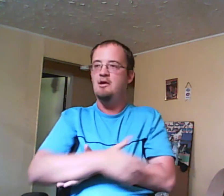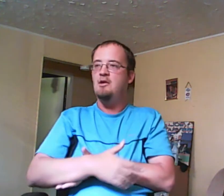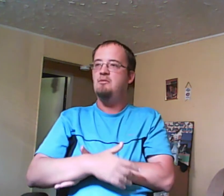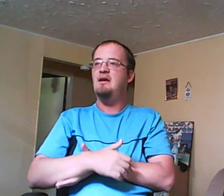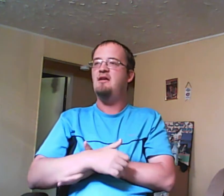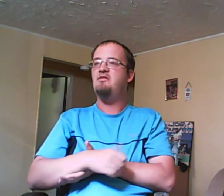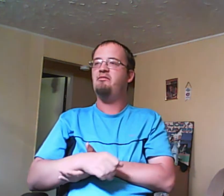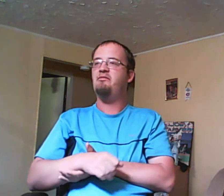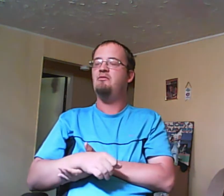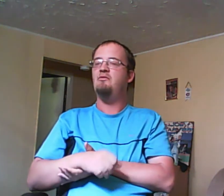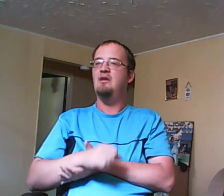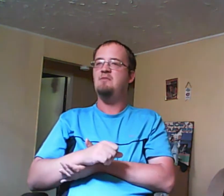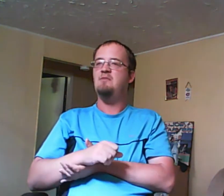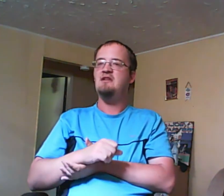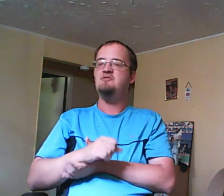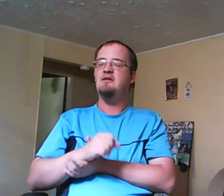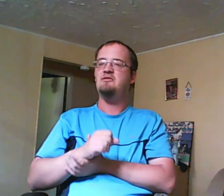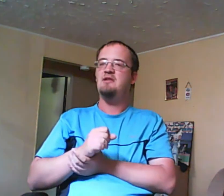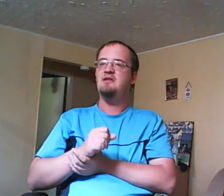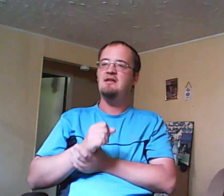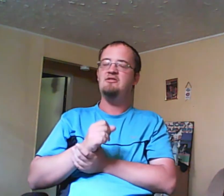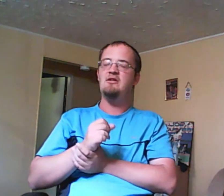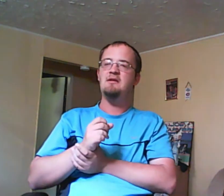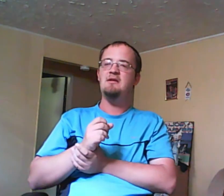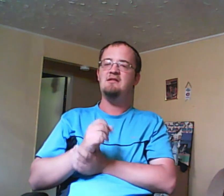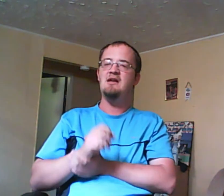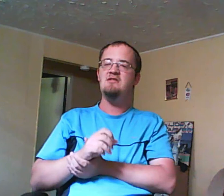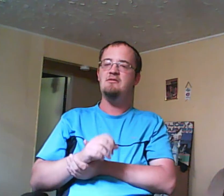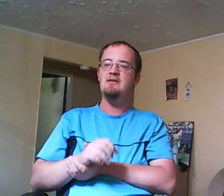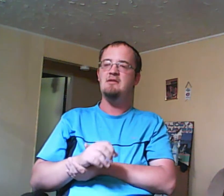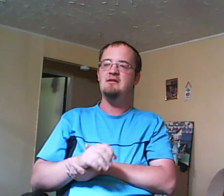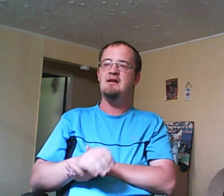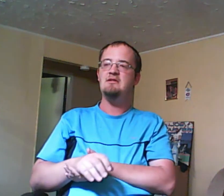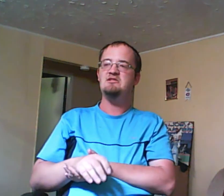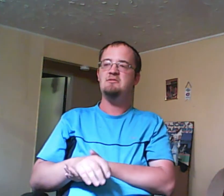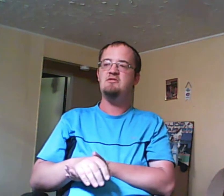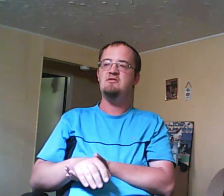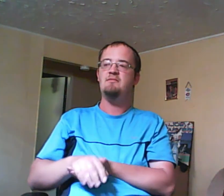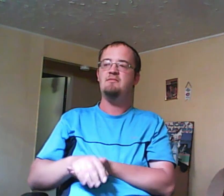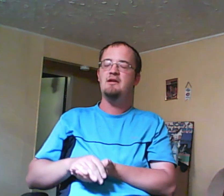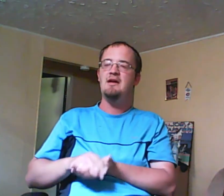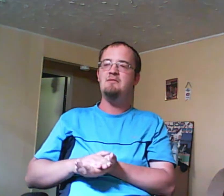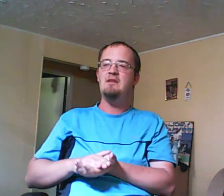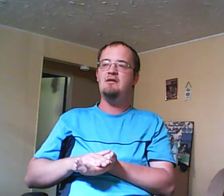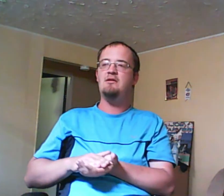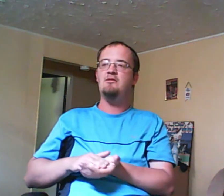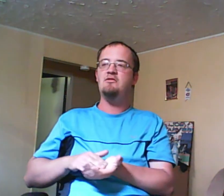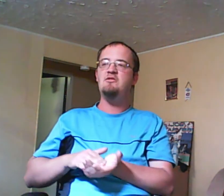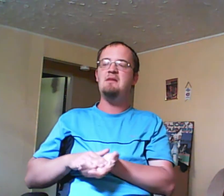Miles was bisexual he liked girls but he liked guys too he wanted to have a relationship with Tristan and soon to be Mayor Hollenswerve